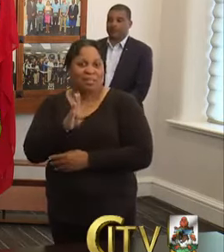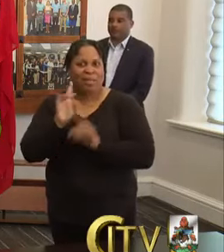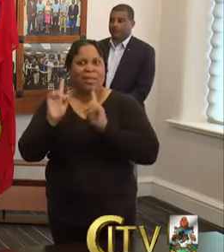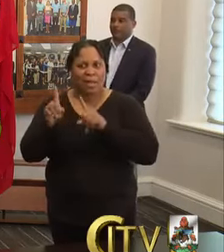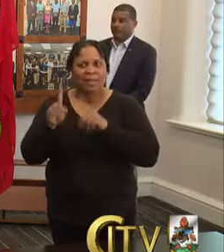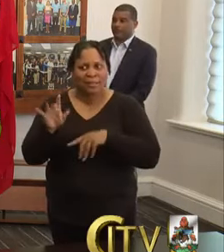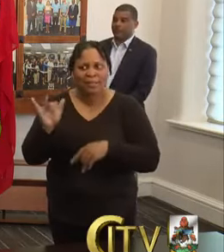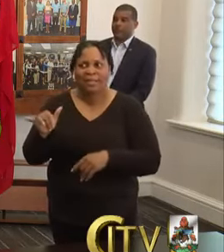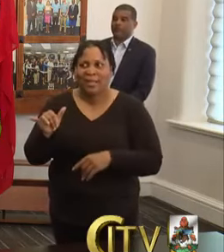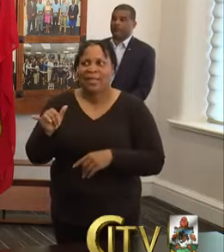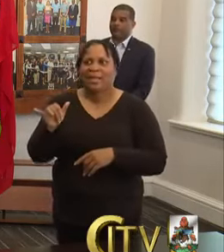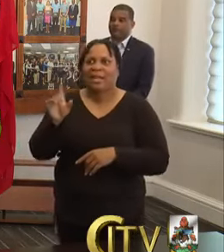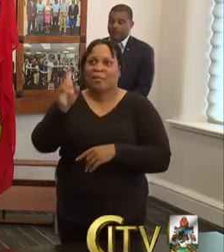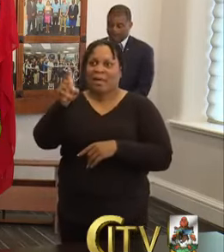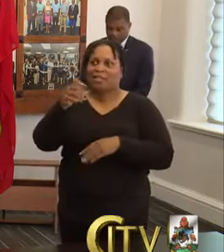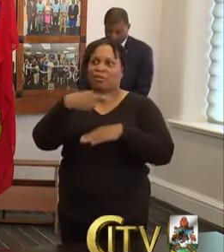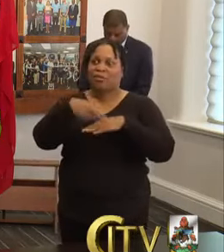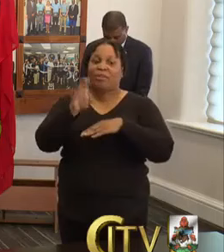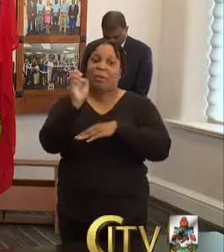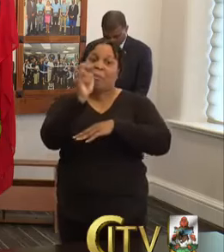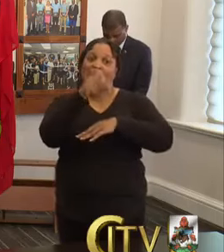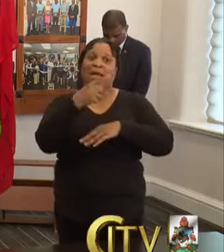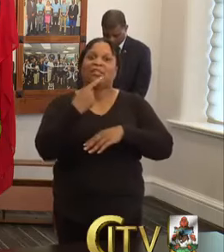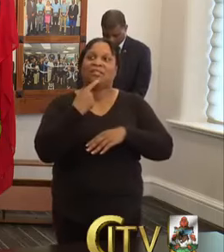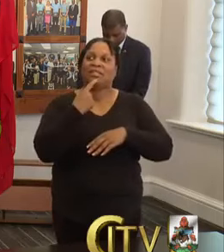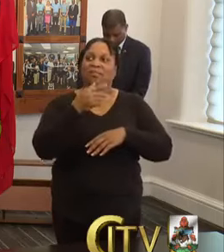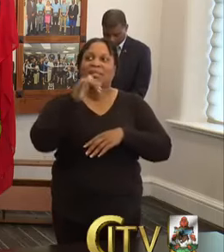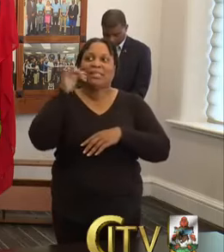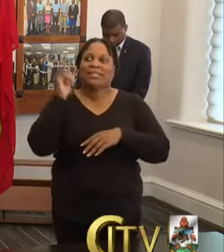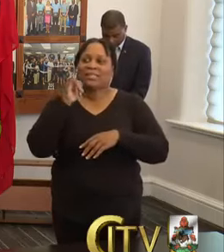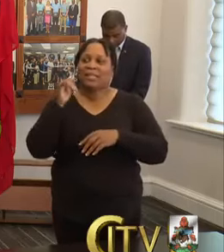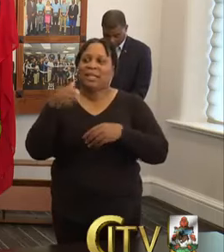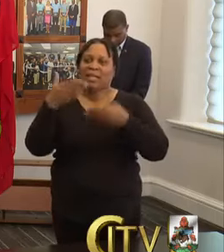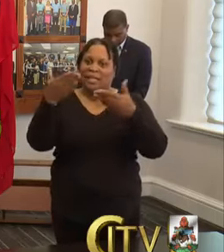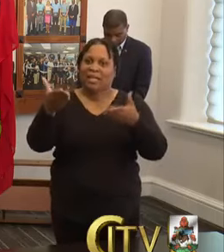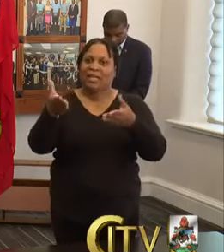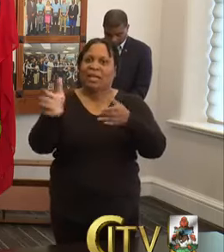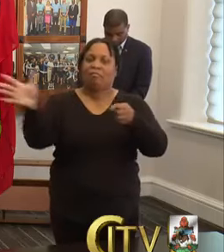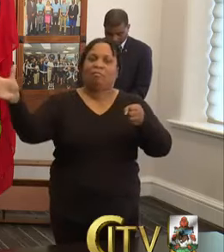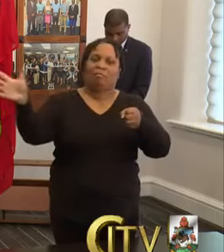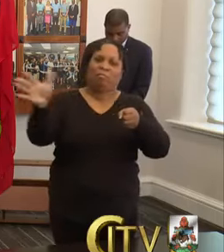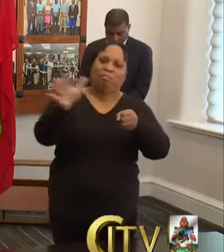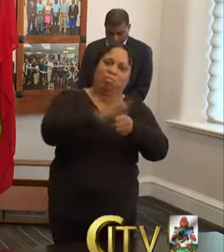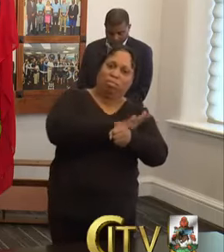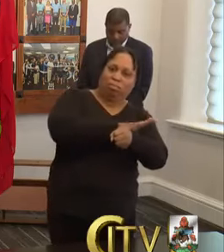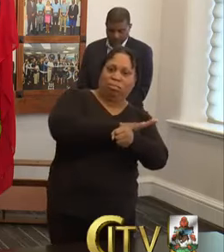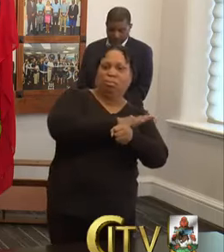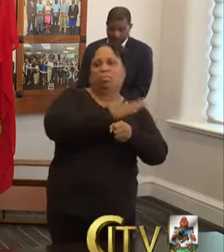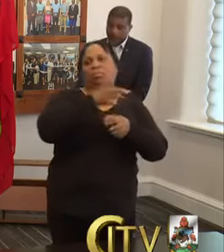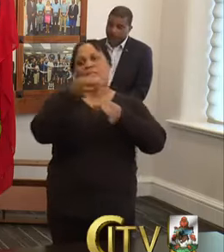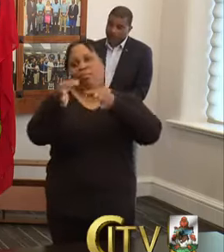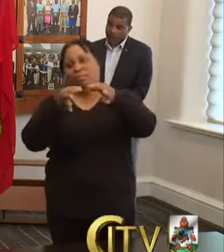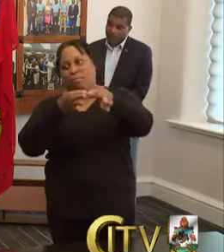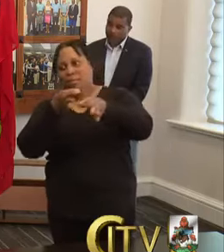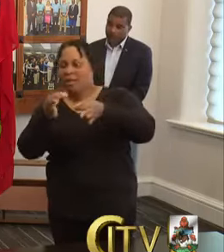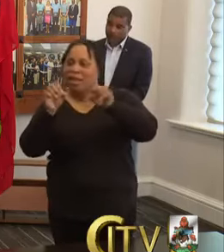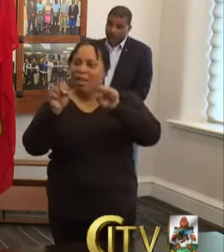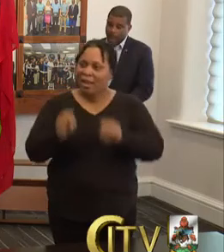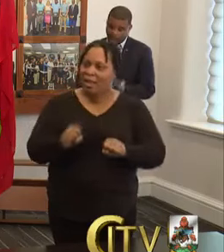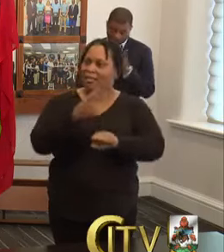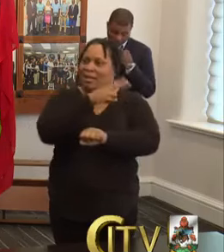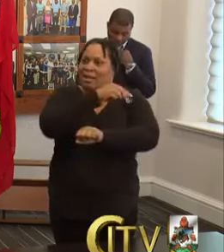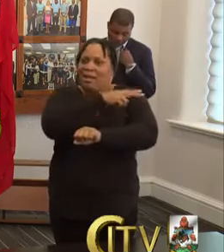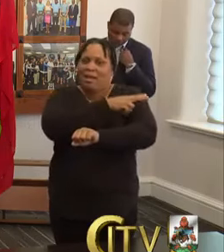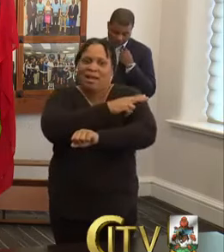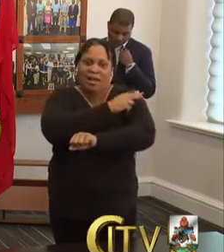I'm going to ask you to refer back to his statements yesterday because he gave a fulsome, um, explanation of the respirator capacity in the hospital. The fact that they